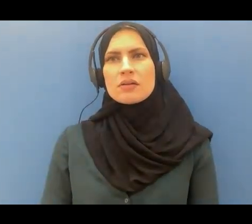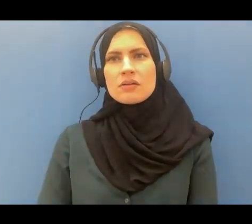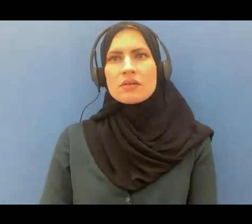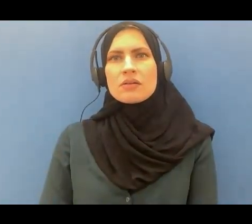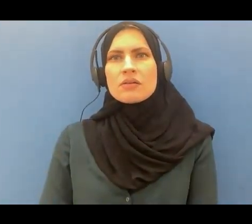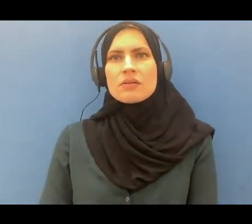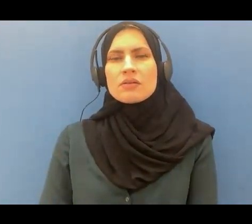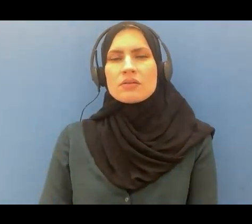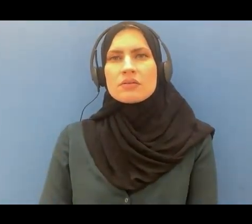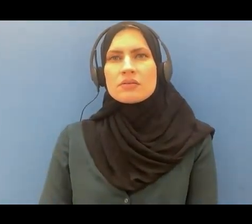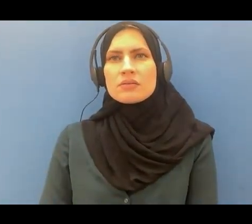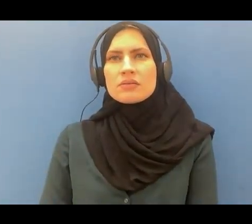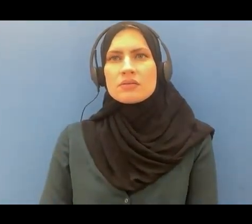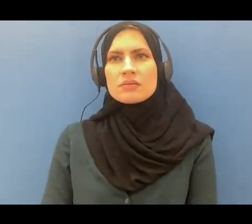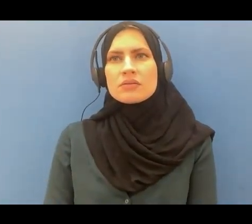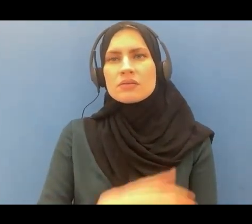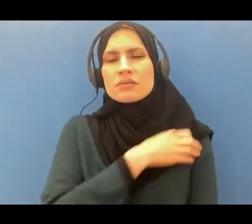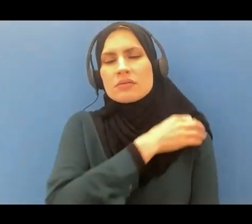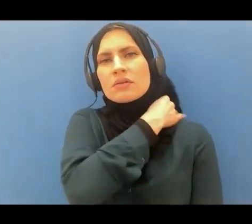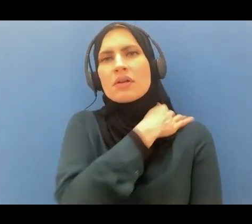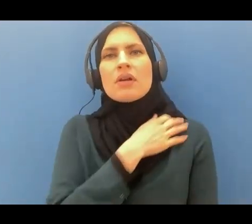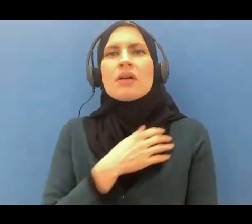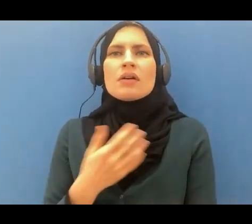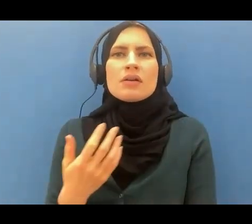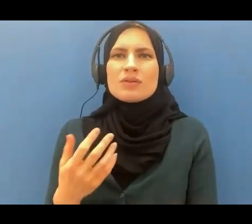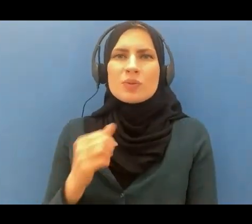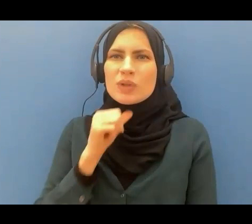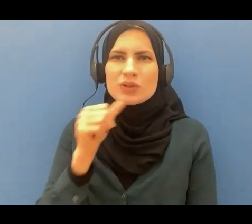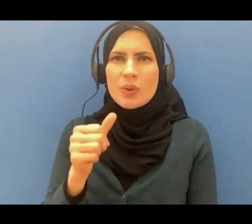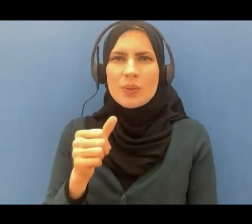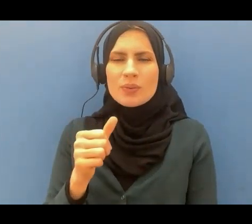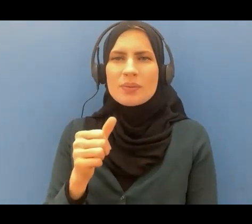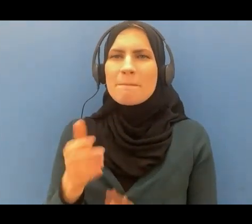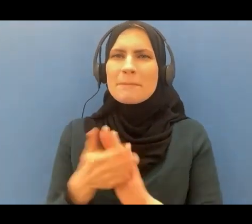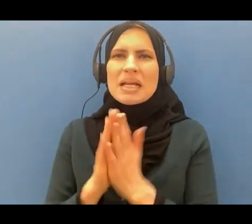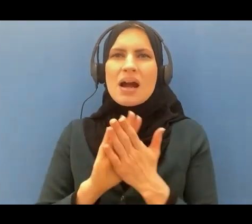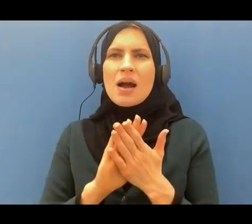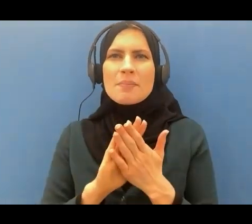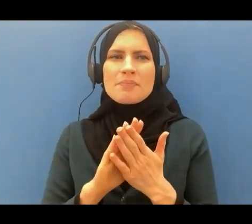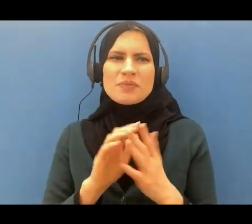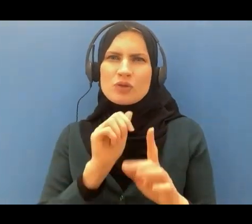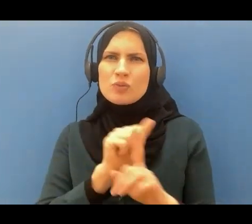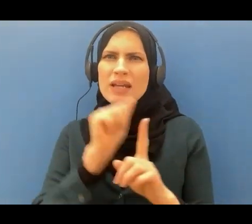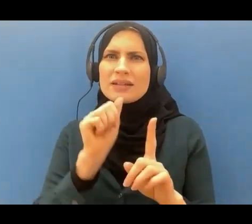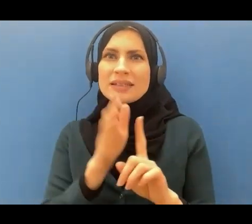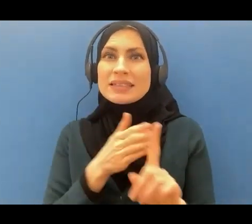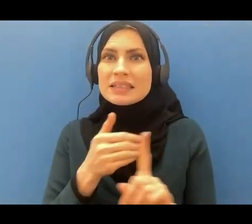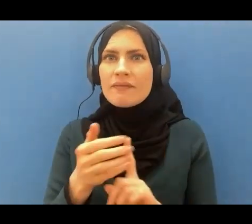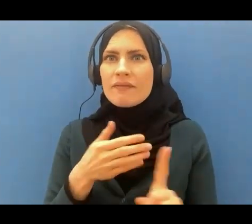so do not be deluded by their ability to roam the